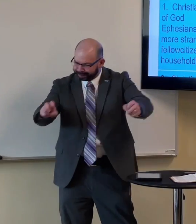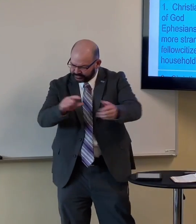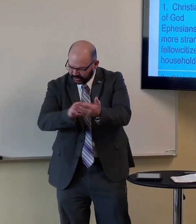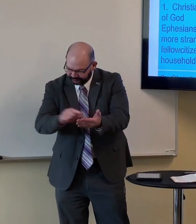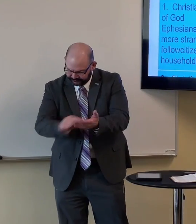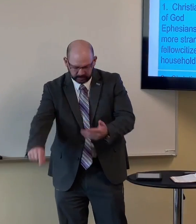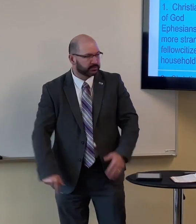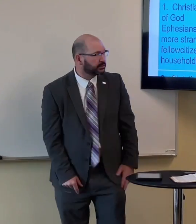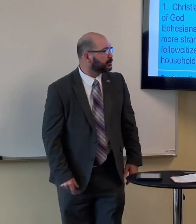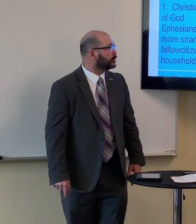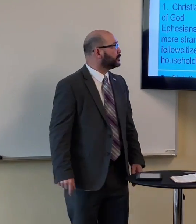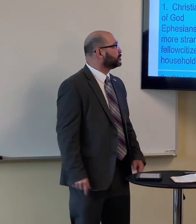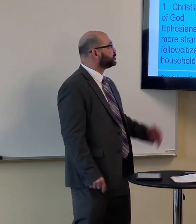We look at this verse.